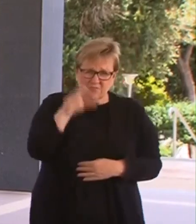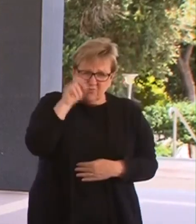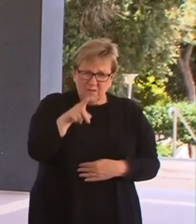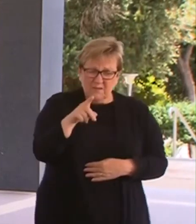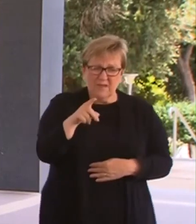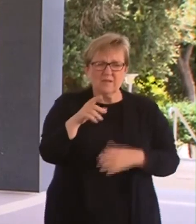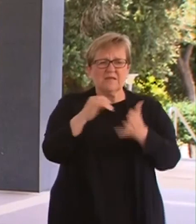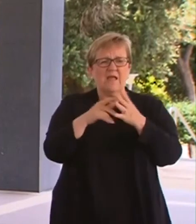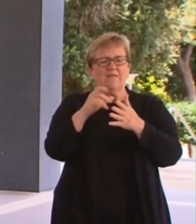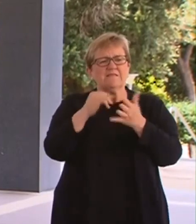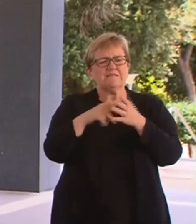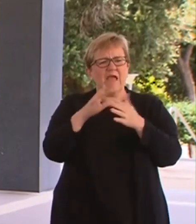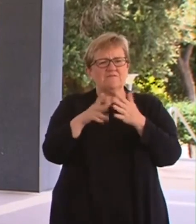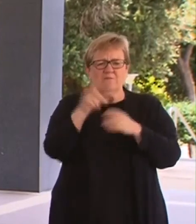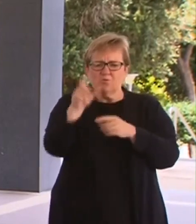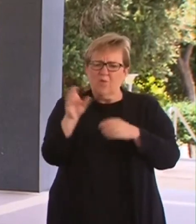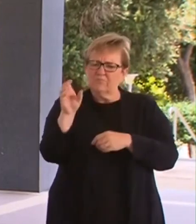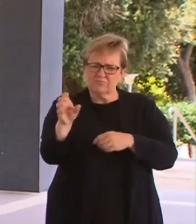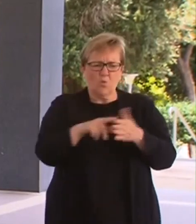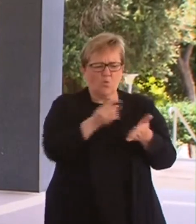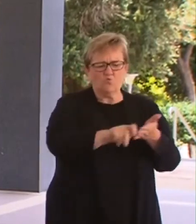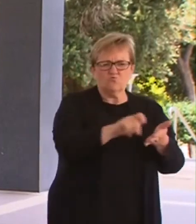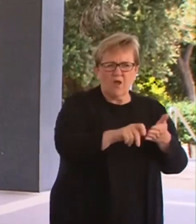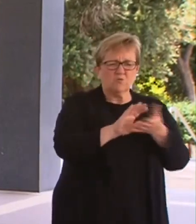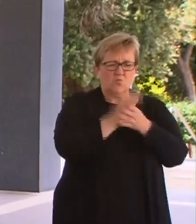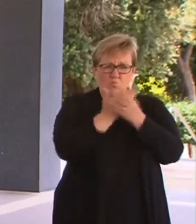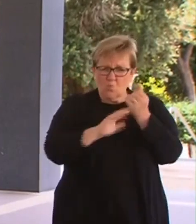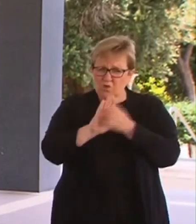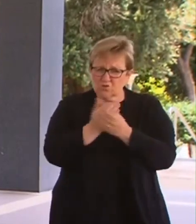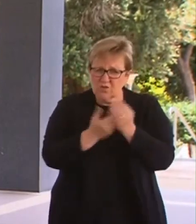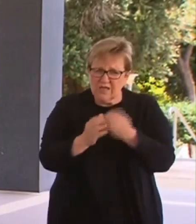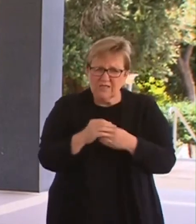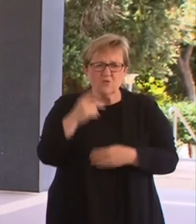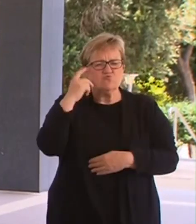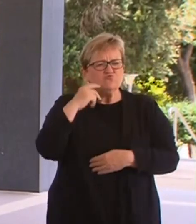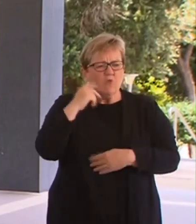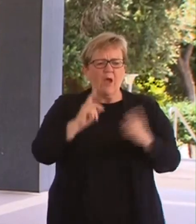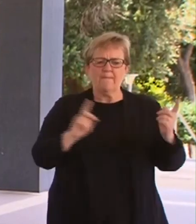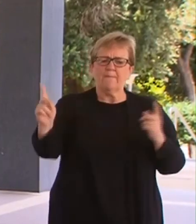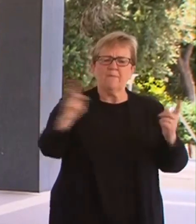check in on SafeWA or the contact register, wash your hands, and try to keep a distance between others. computer because this might like.